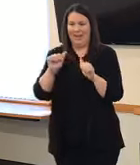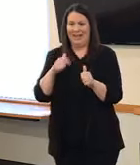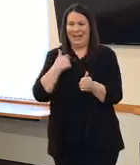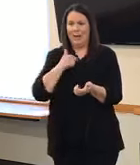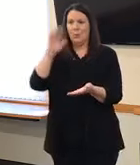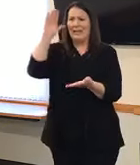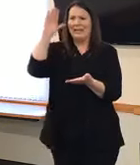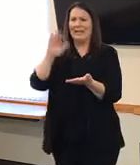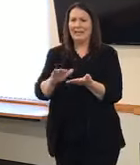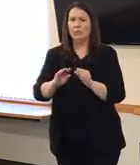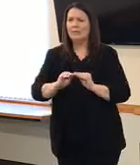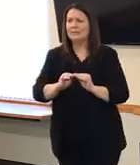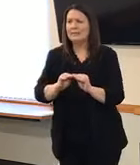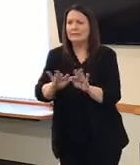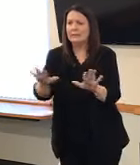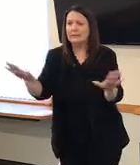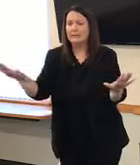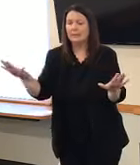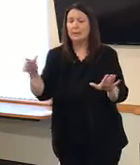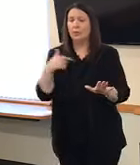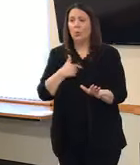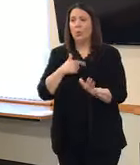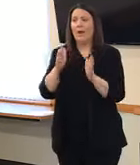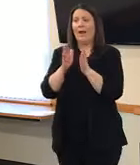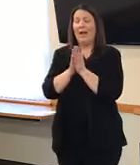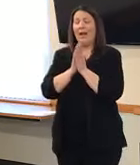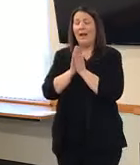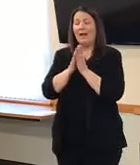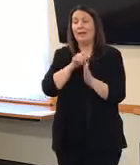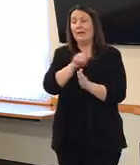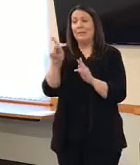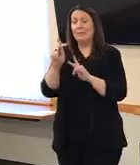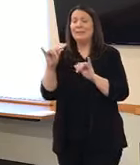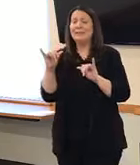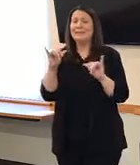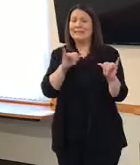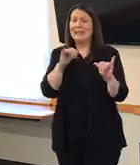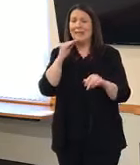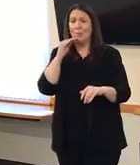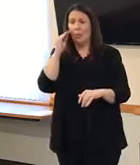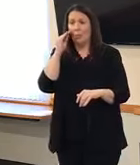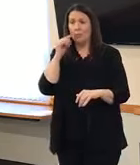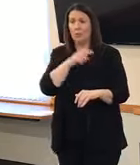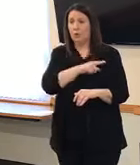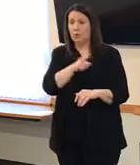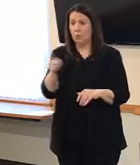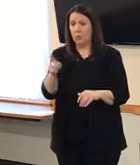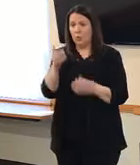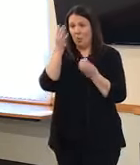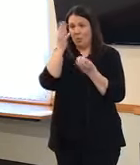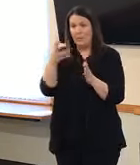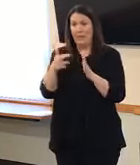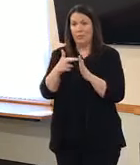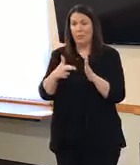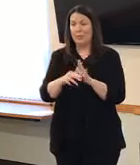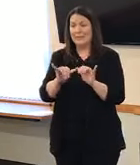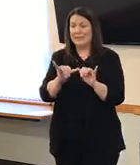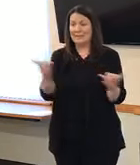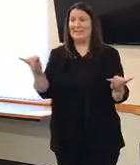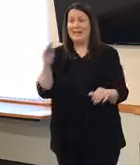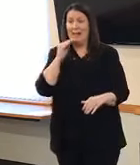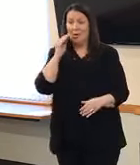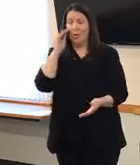through that stay at home or shelter in place. As long as that intervention that we are all participating in and we do well,